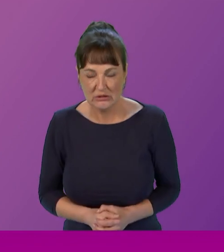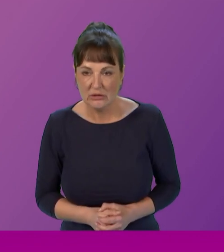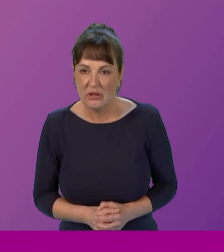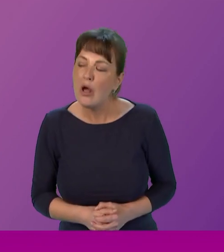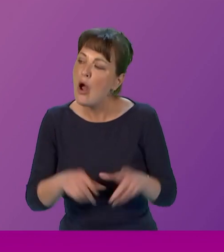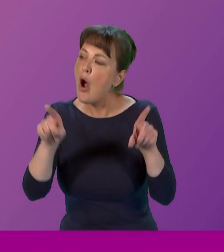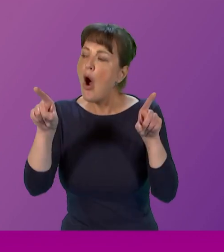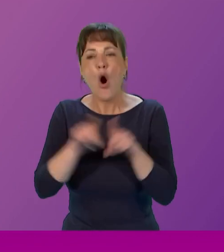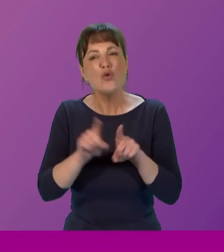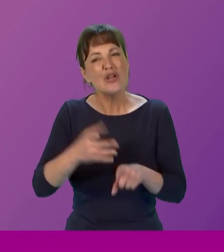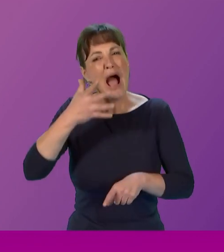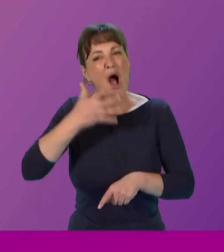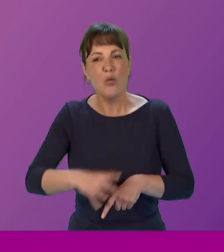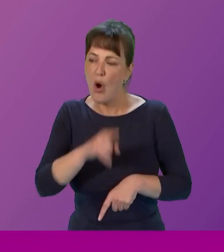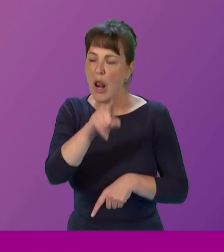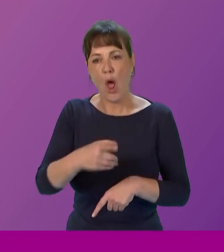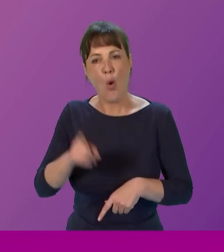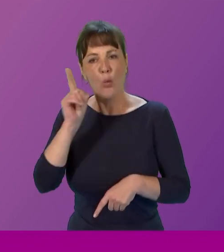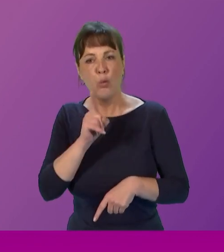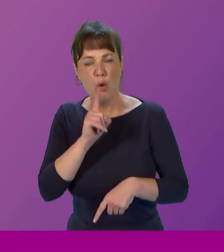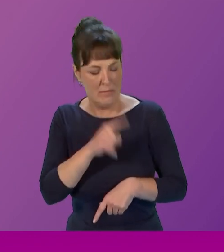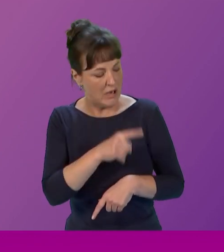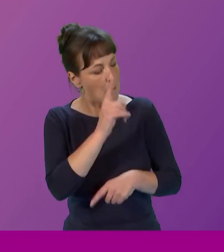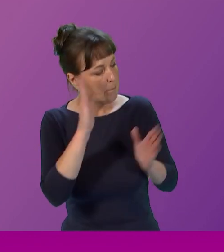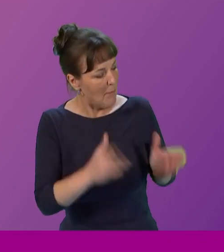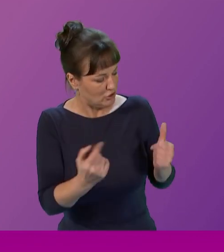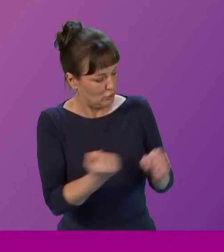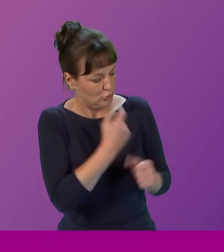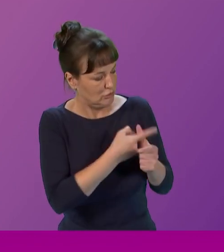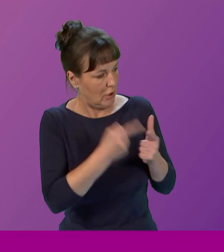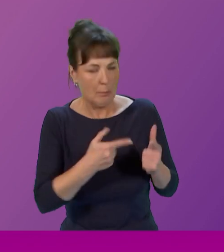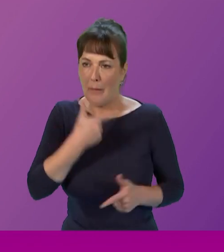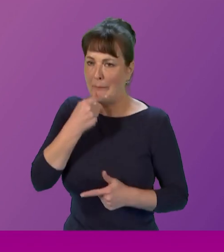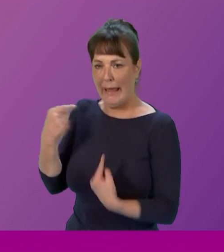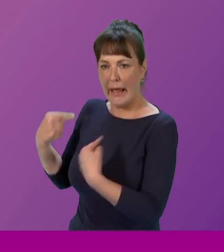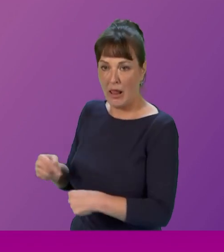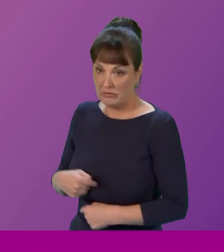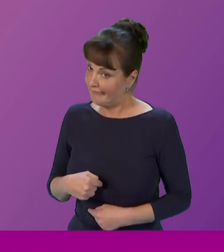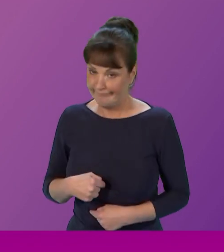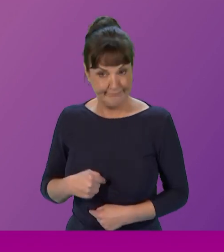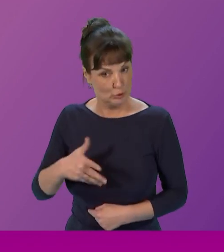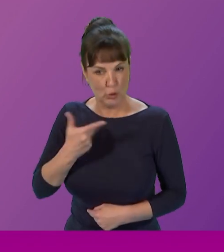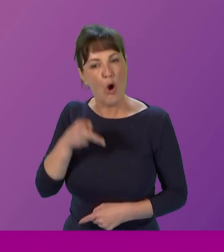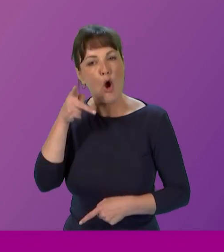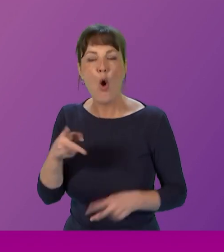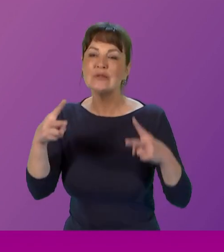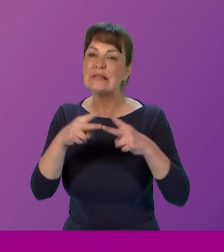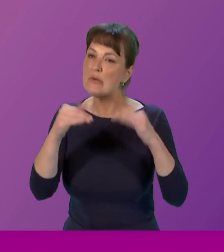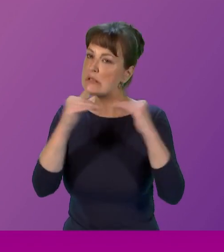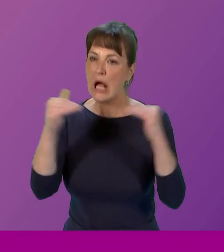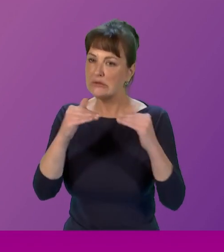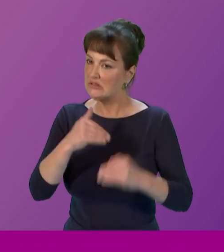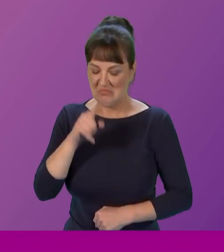for women become redundant now when women are placed in leadership roles and take charge they are often viewed as overly emotional